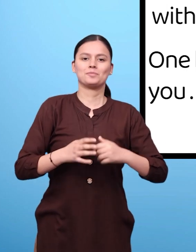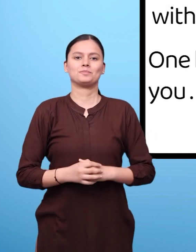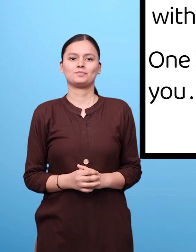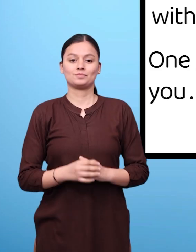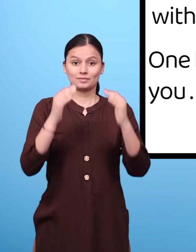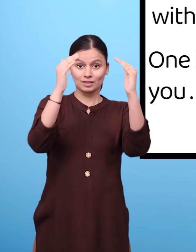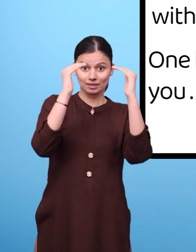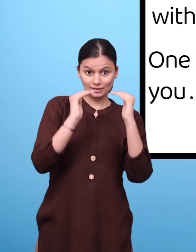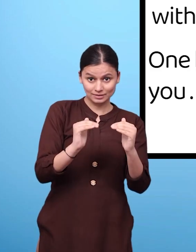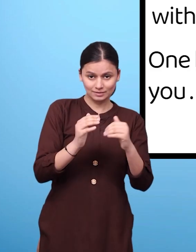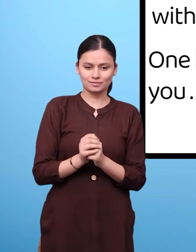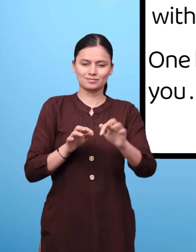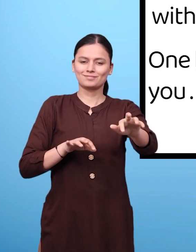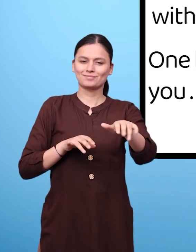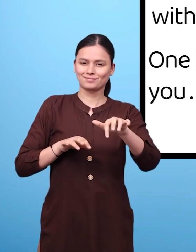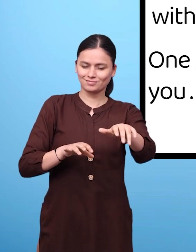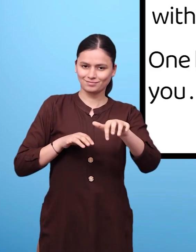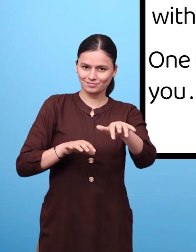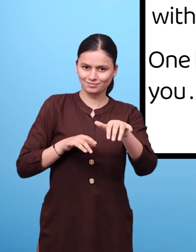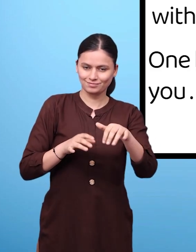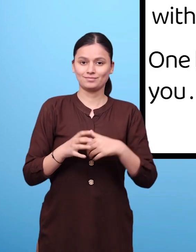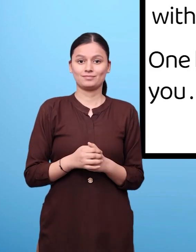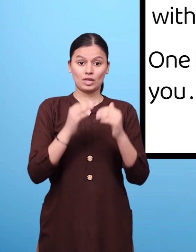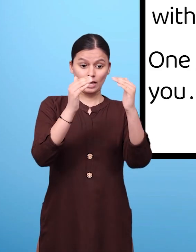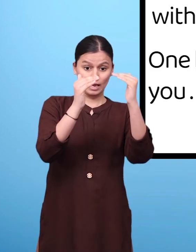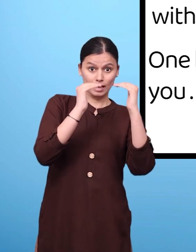a harmonium a bell